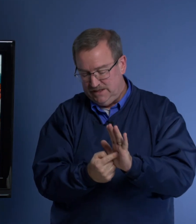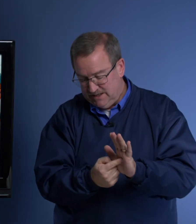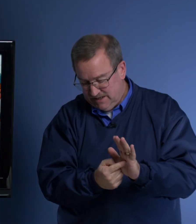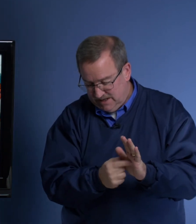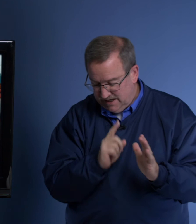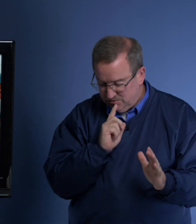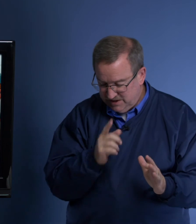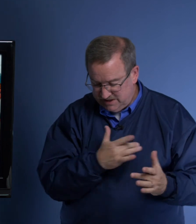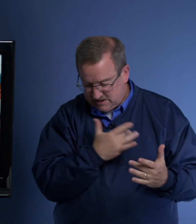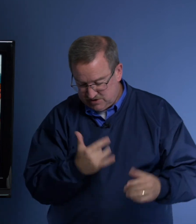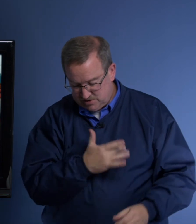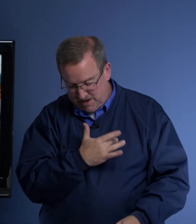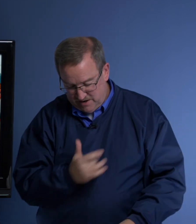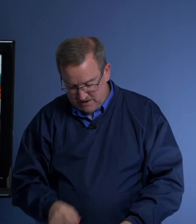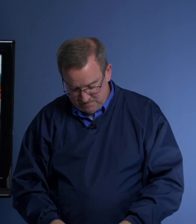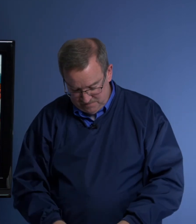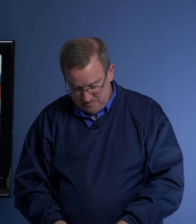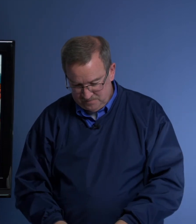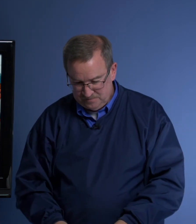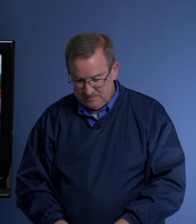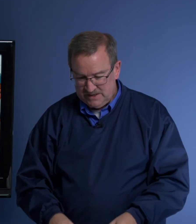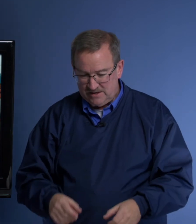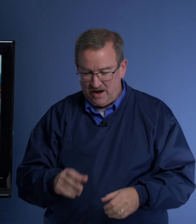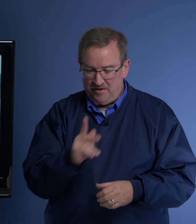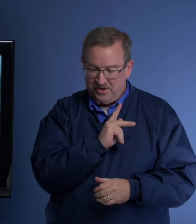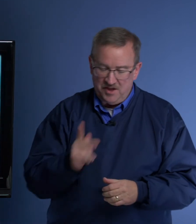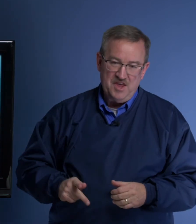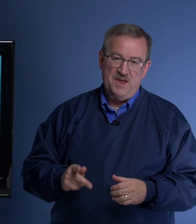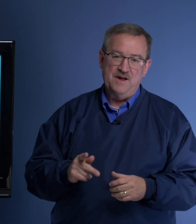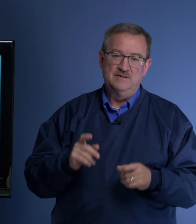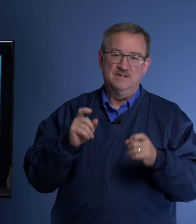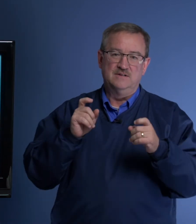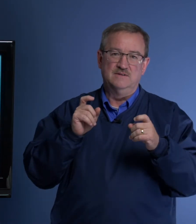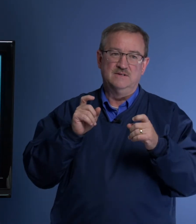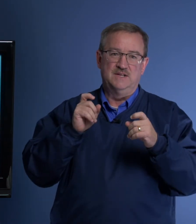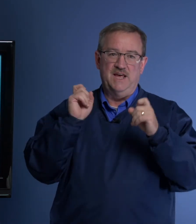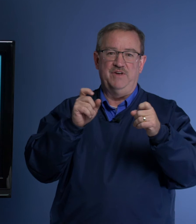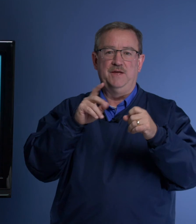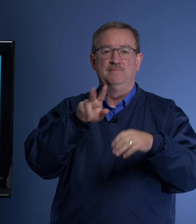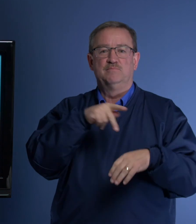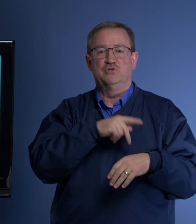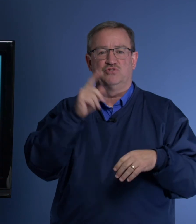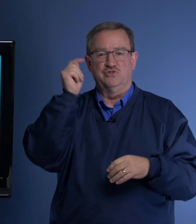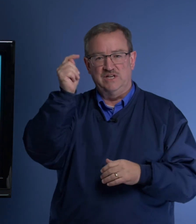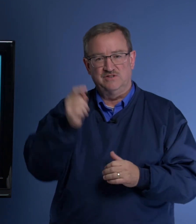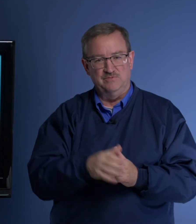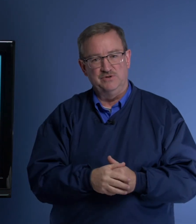Really, it touches my heart. The king gave a personal testimony